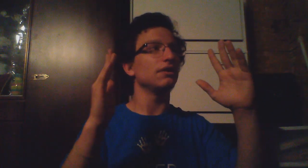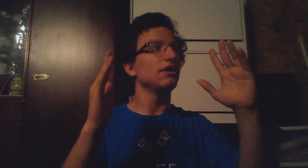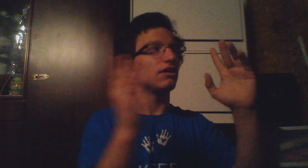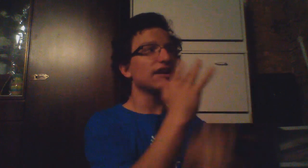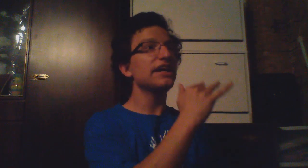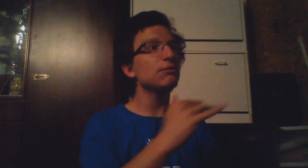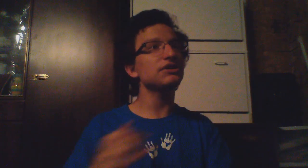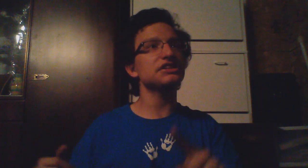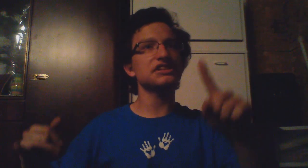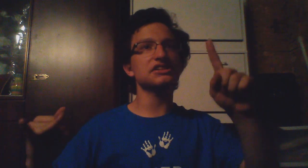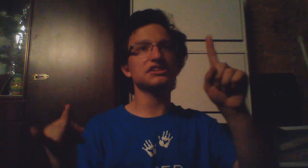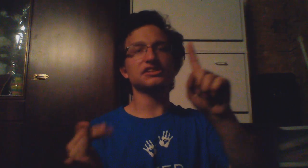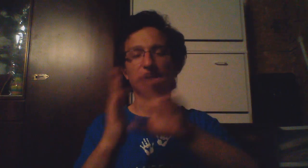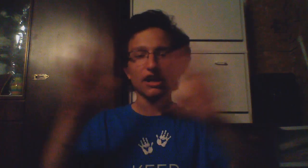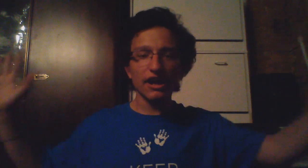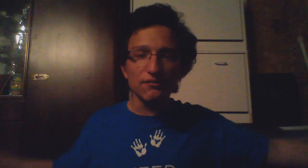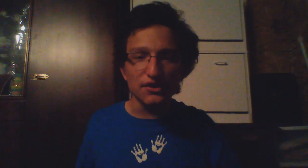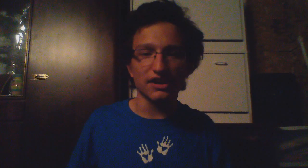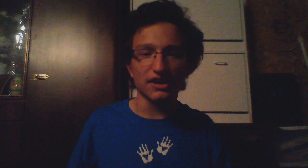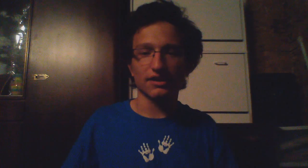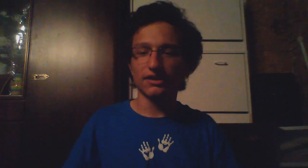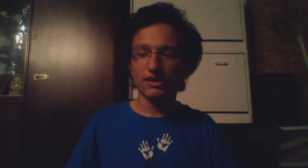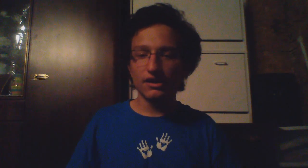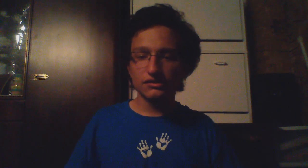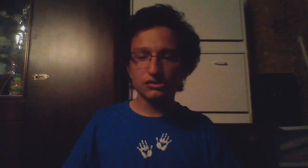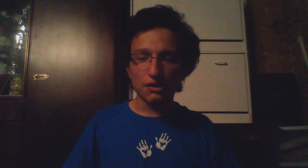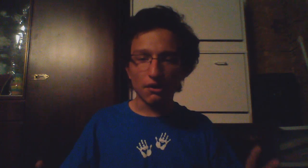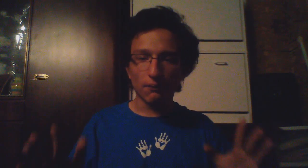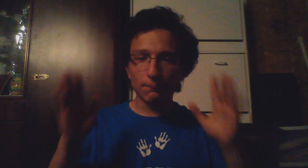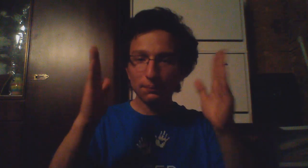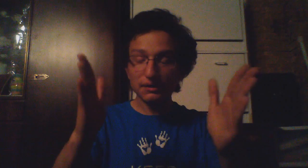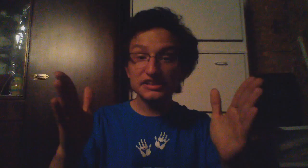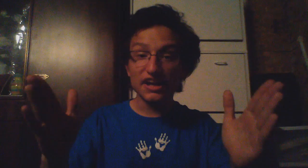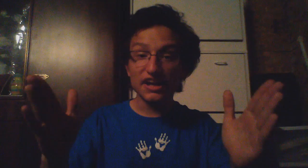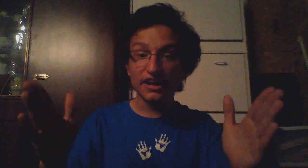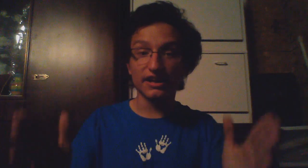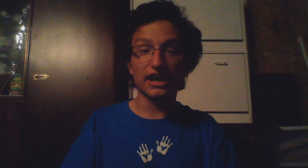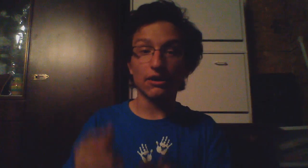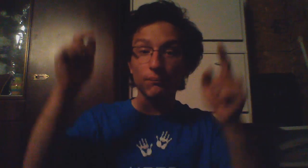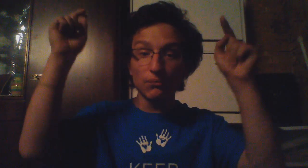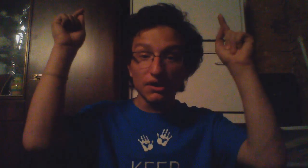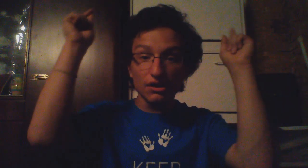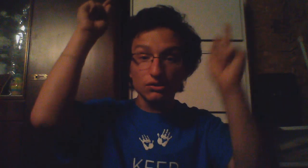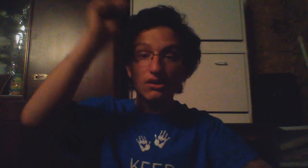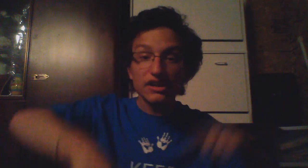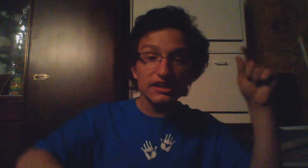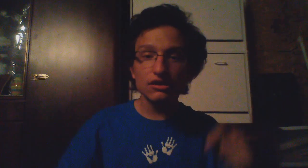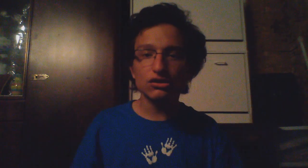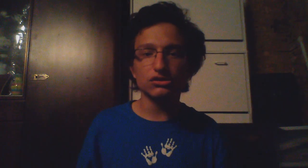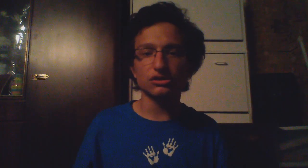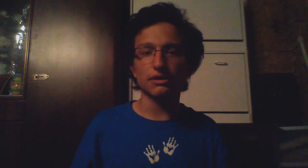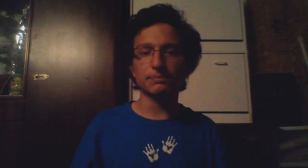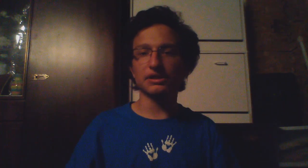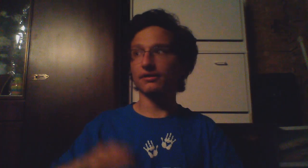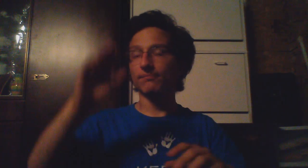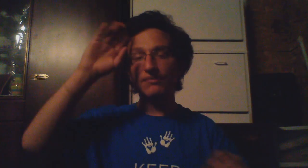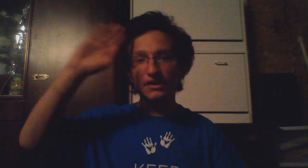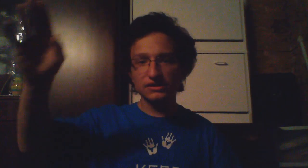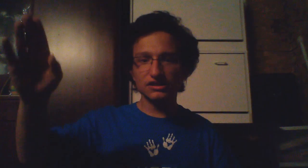languages and everything so please check it out there's a link in the description see